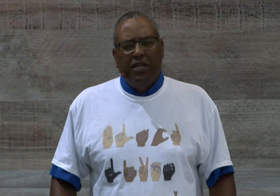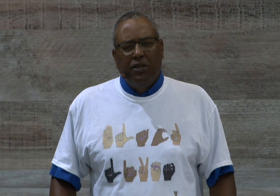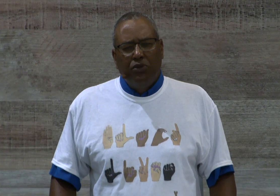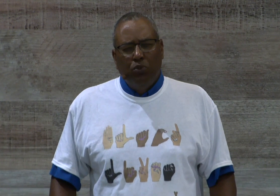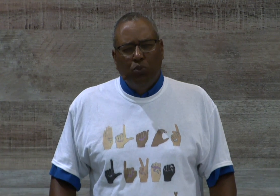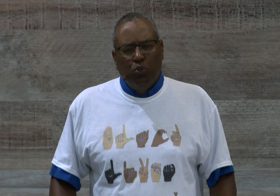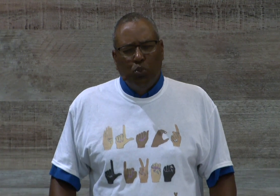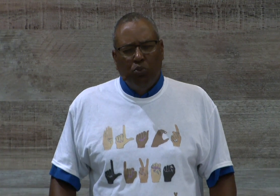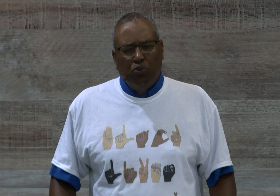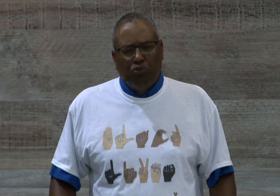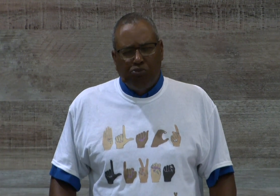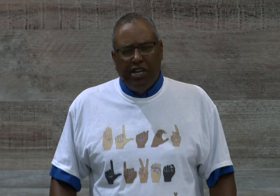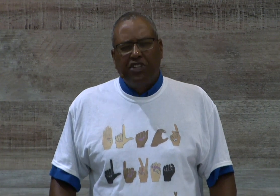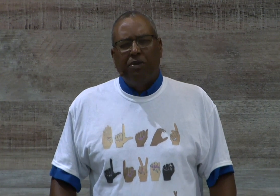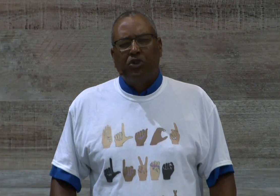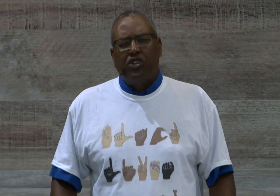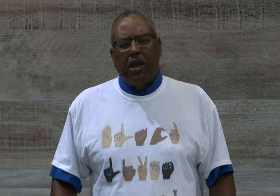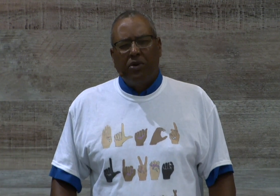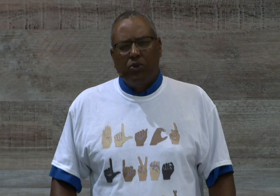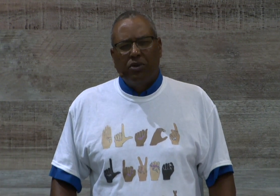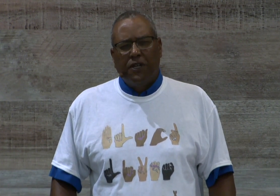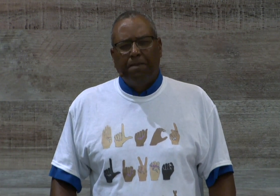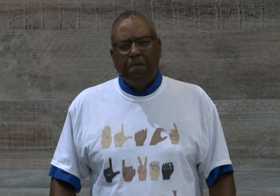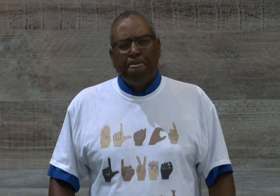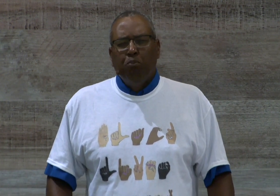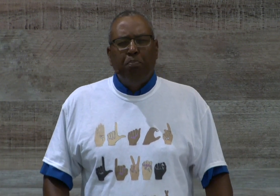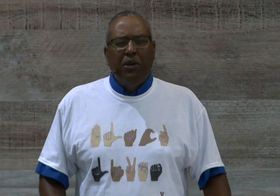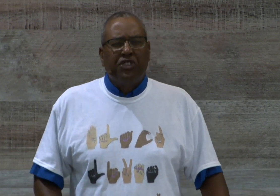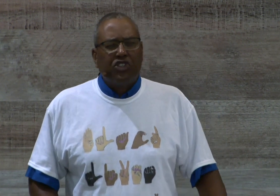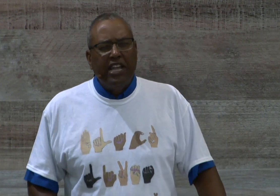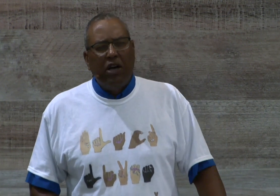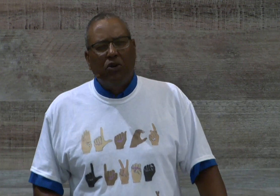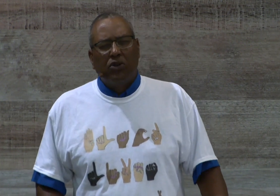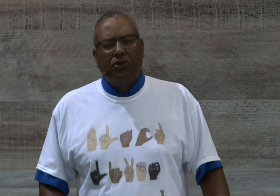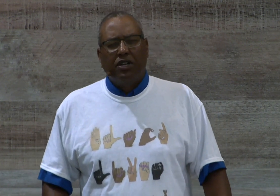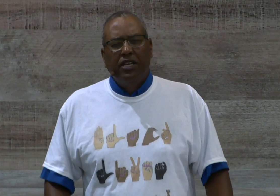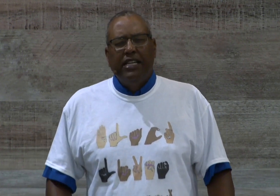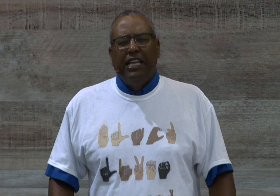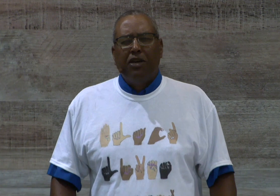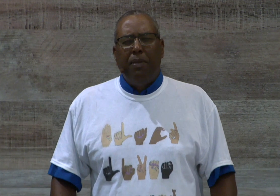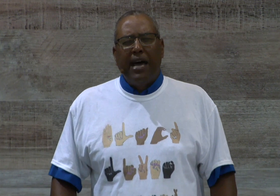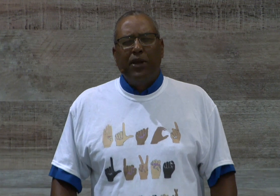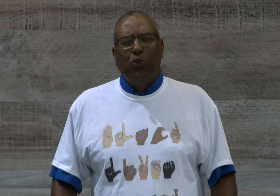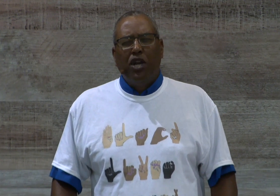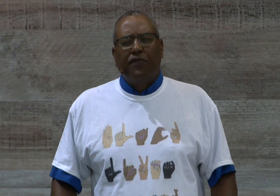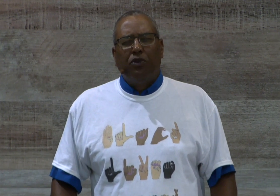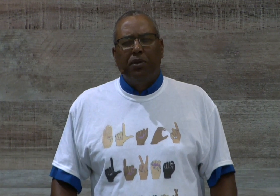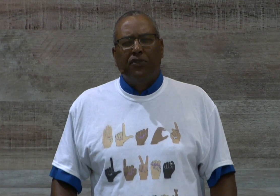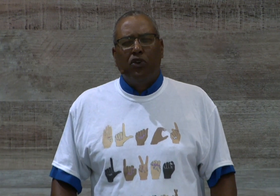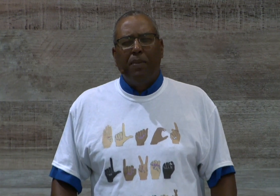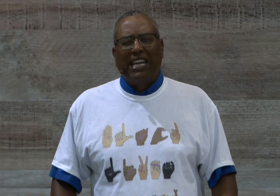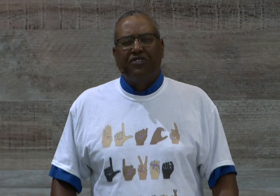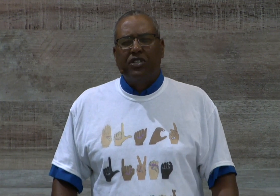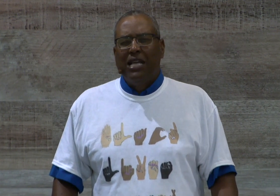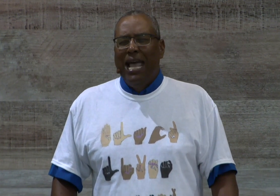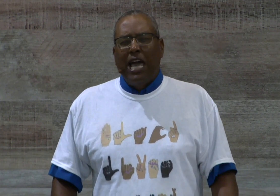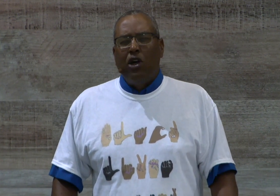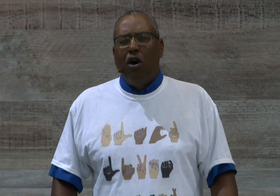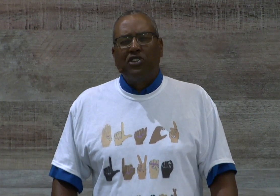preach from your sacred word. Be with us now, Lord, in the mighty, wonderful, beautiful, magnificent, and awesome